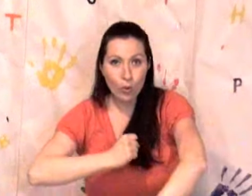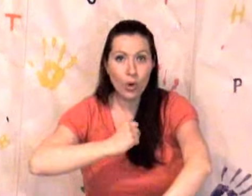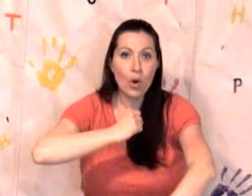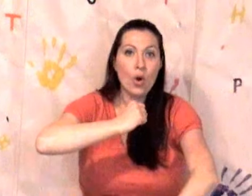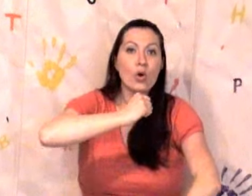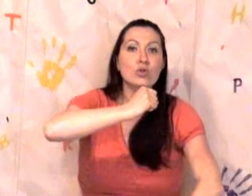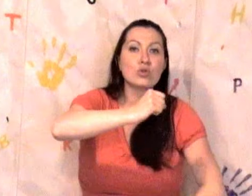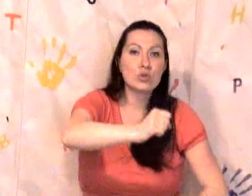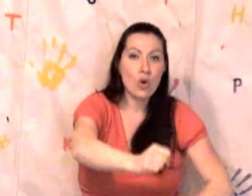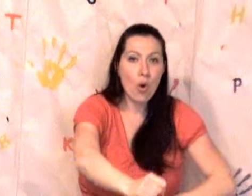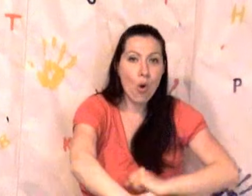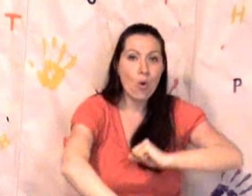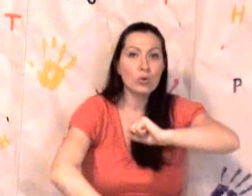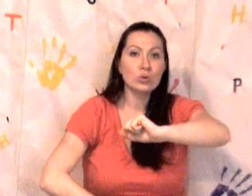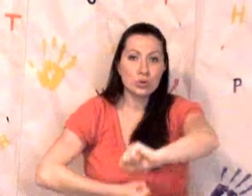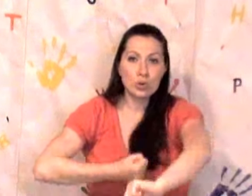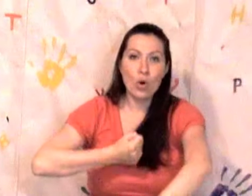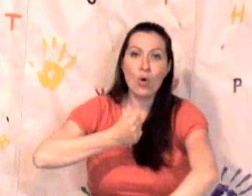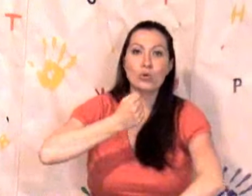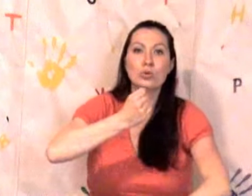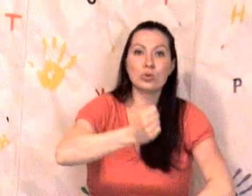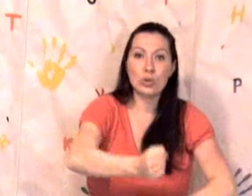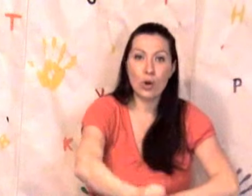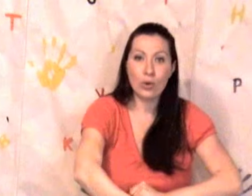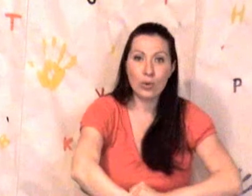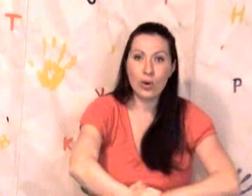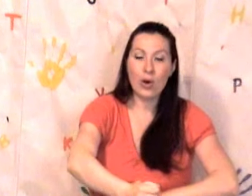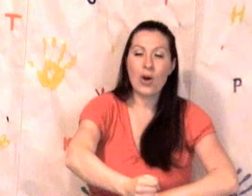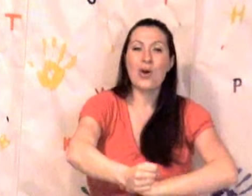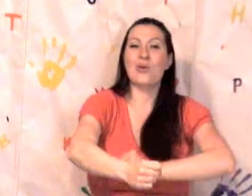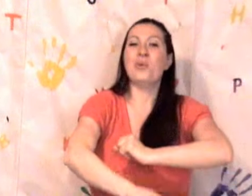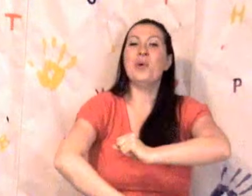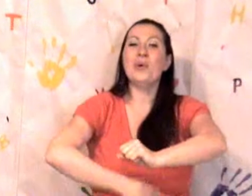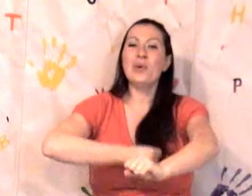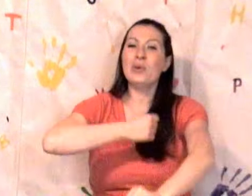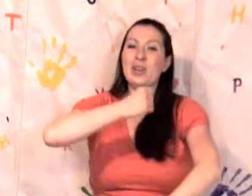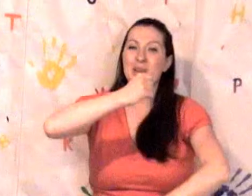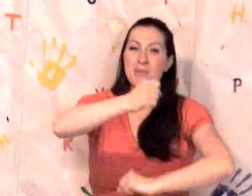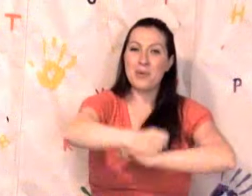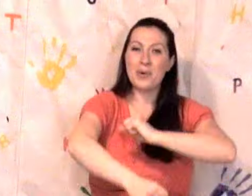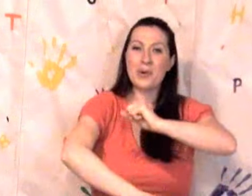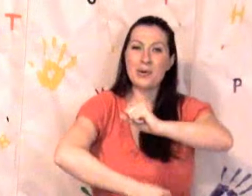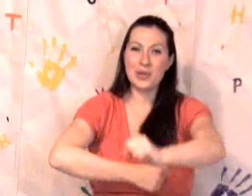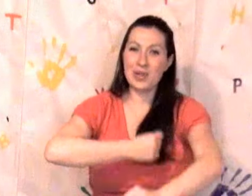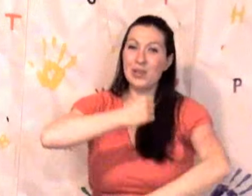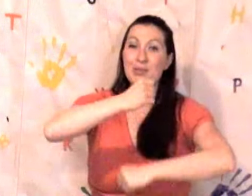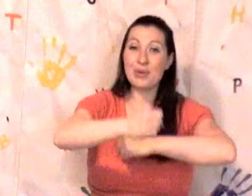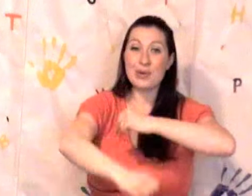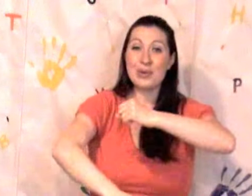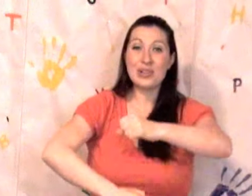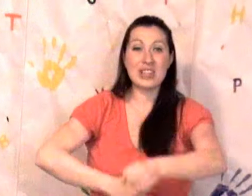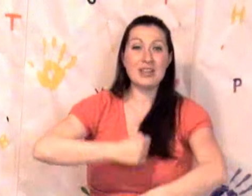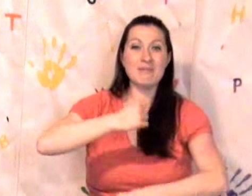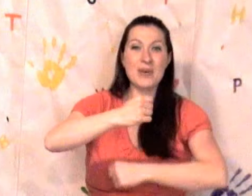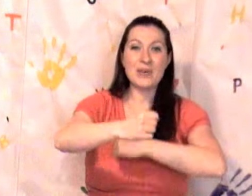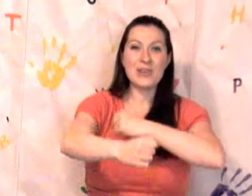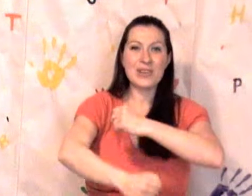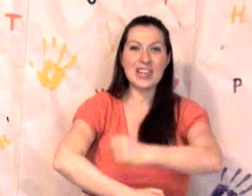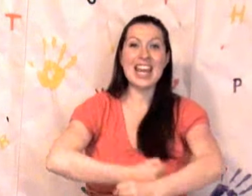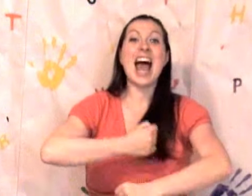slow slow slow roly-poly roly-poly